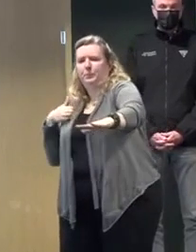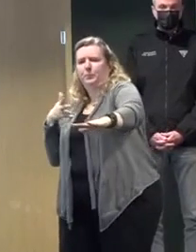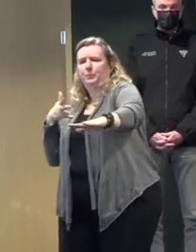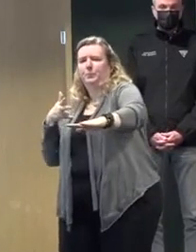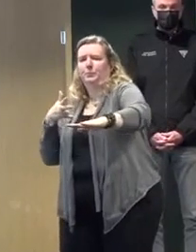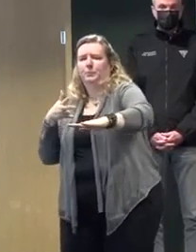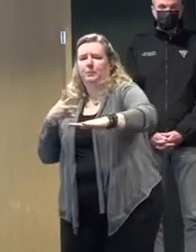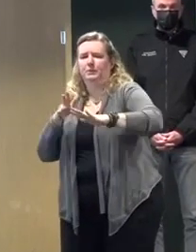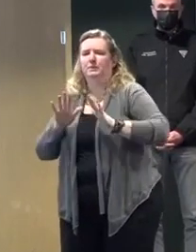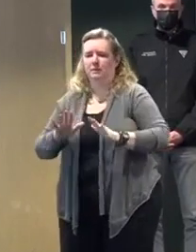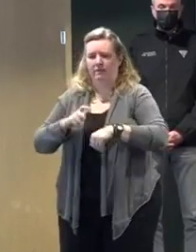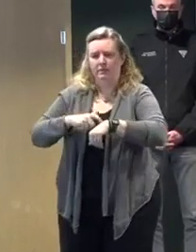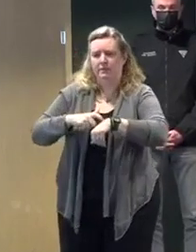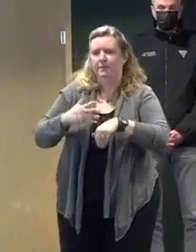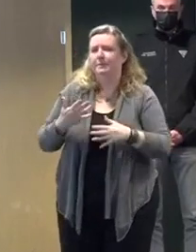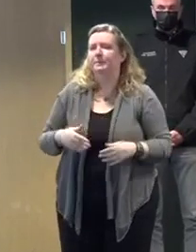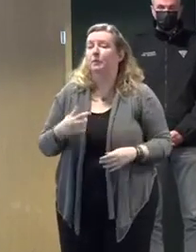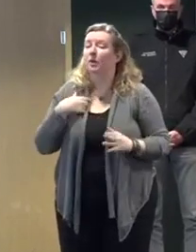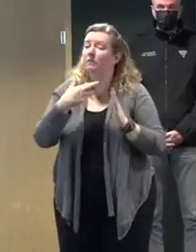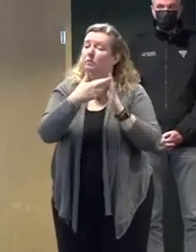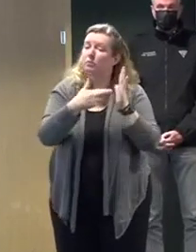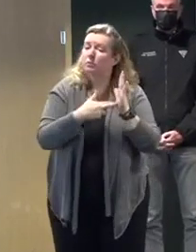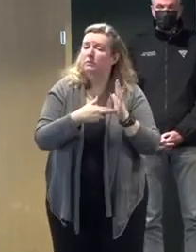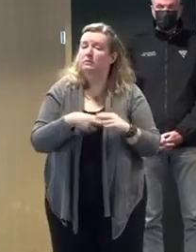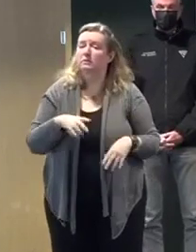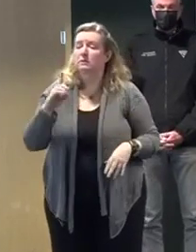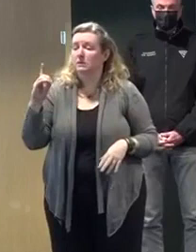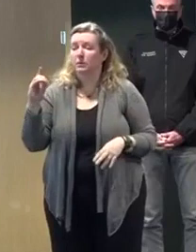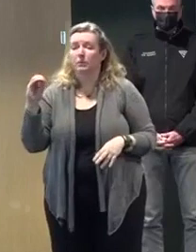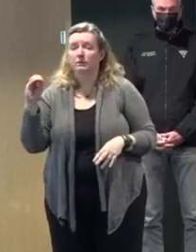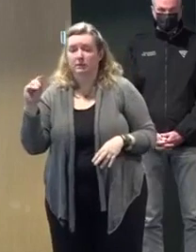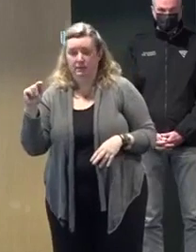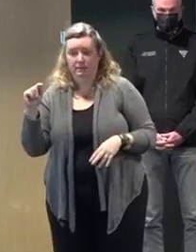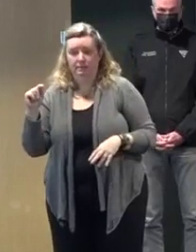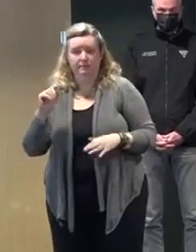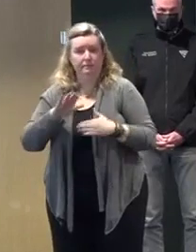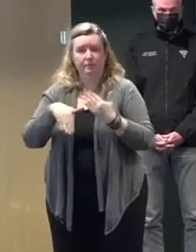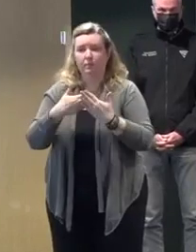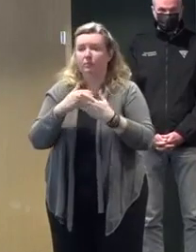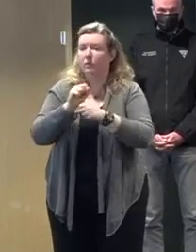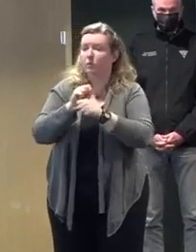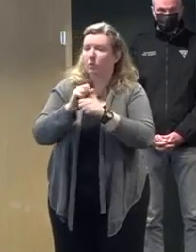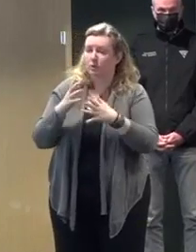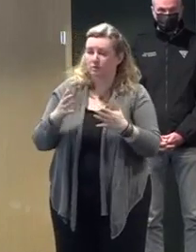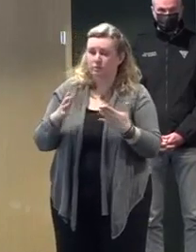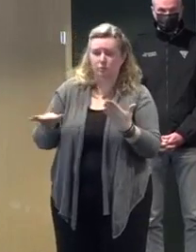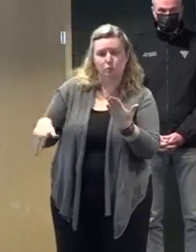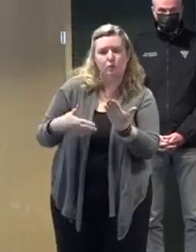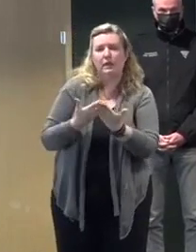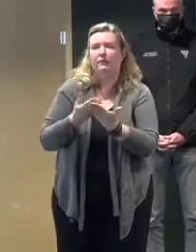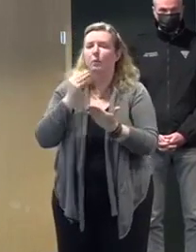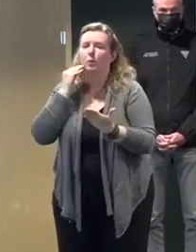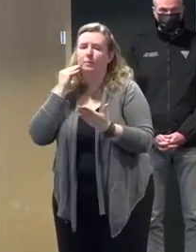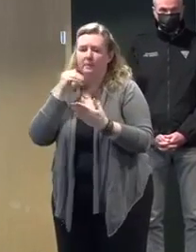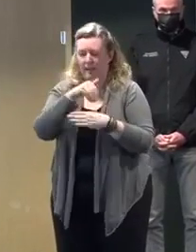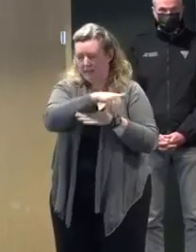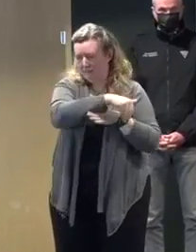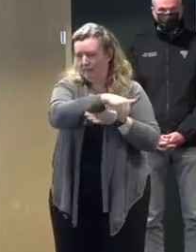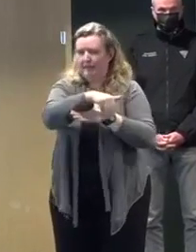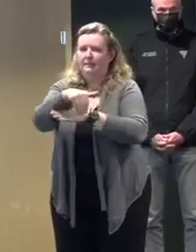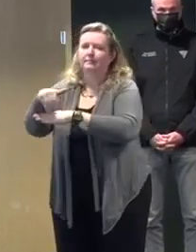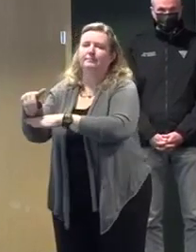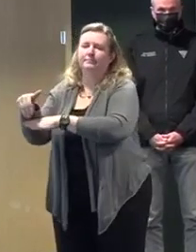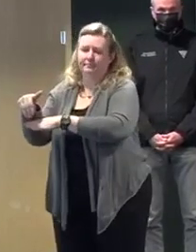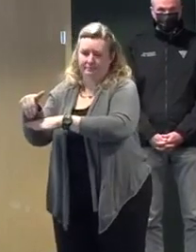every night. We have that same motto as it applies to those who work and live and play in New Jersey and use our roadway system.